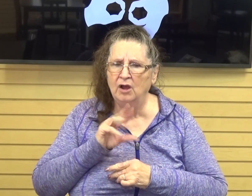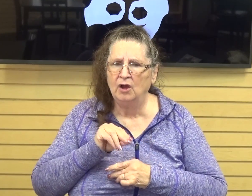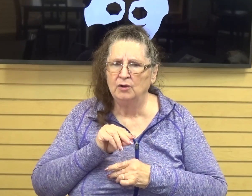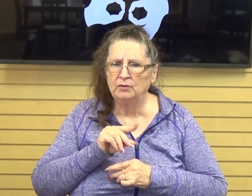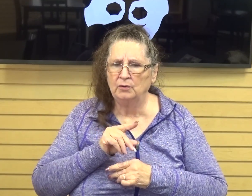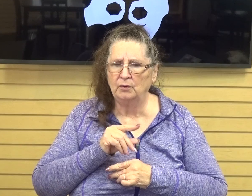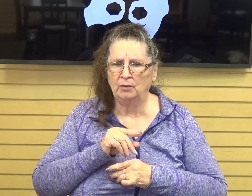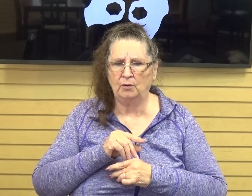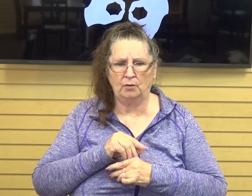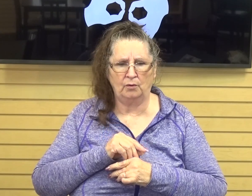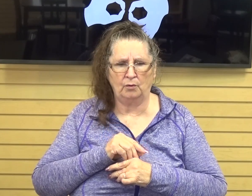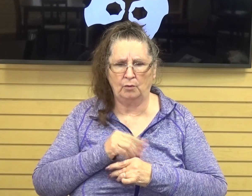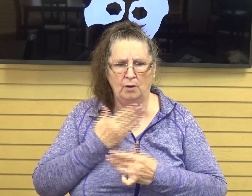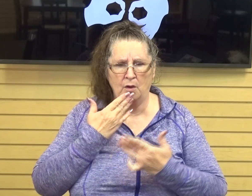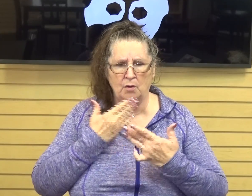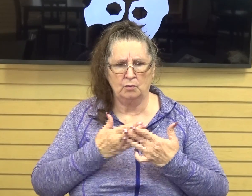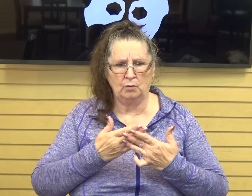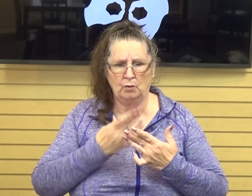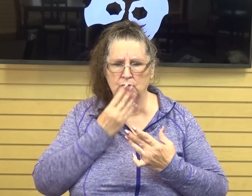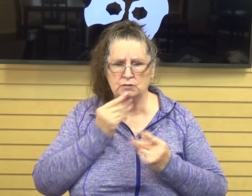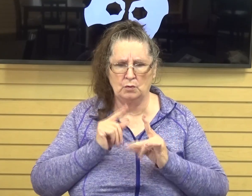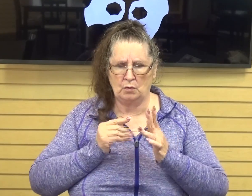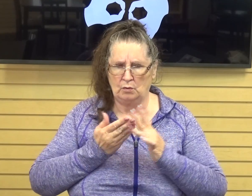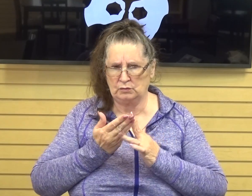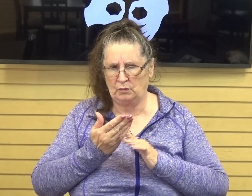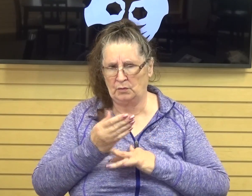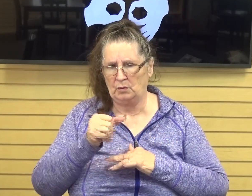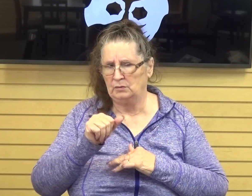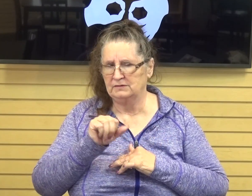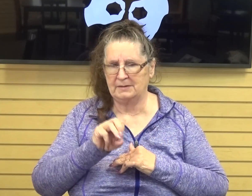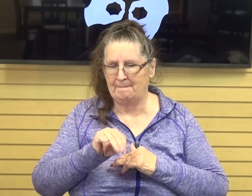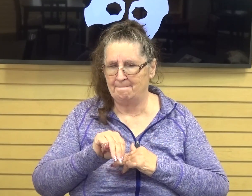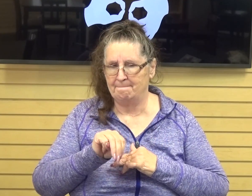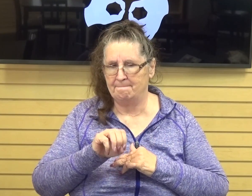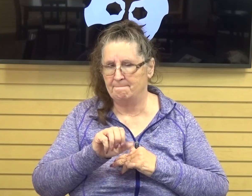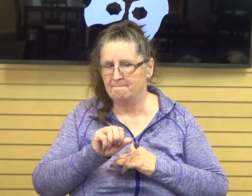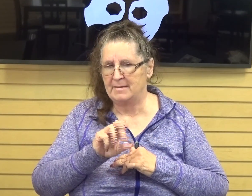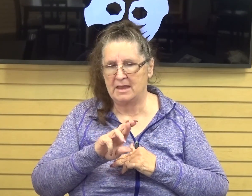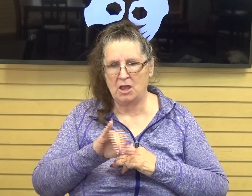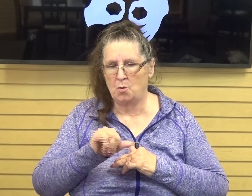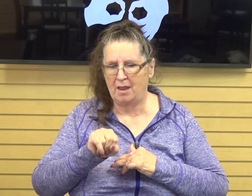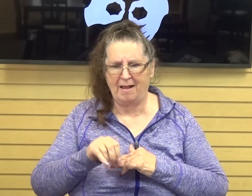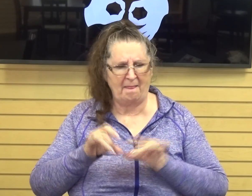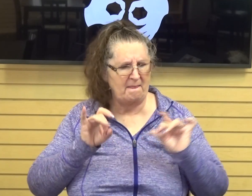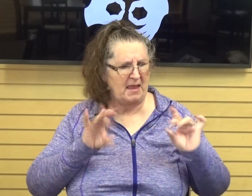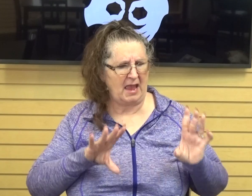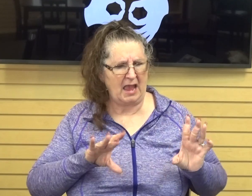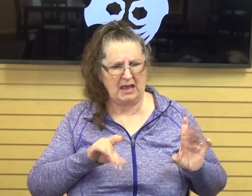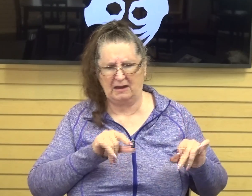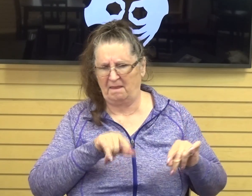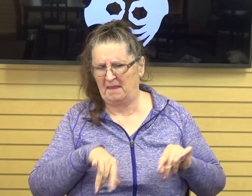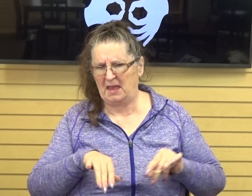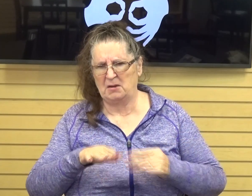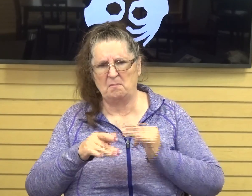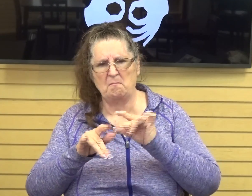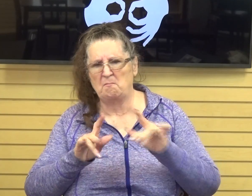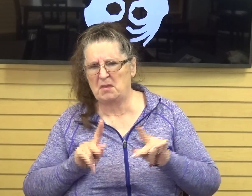Jew needs to go through Samaria. They detested the Samaritan so much. They were one half